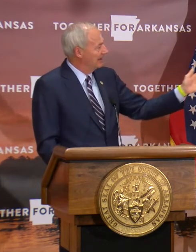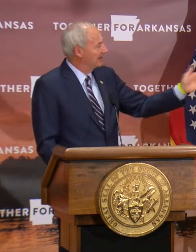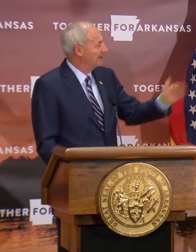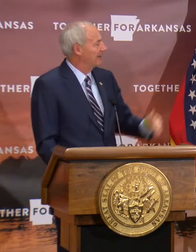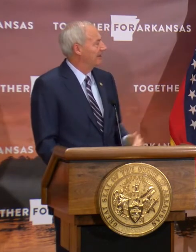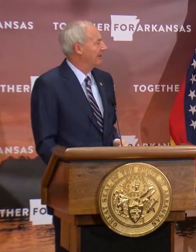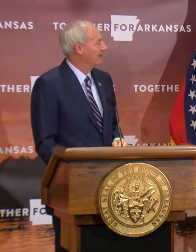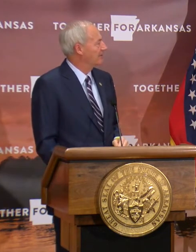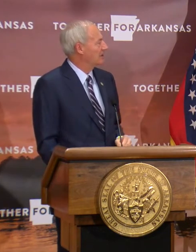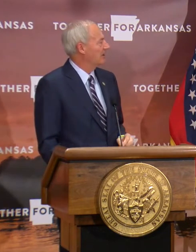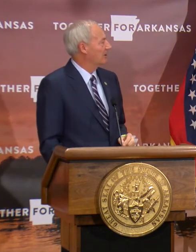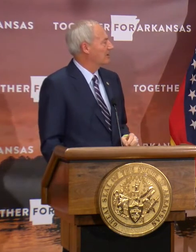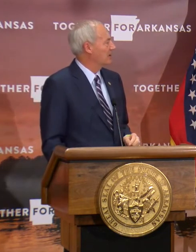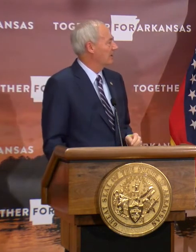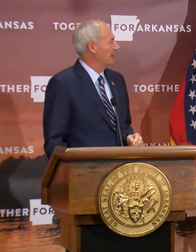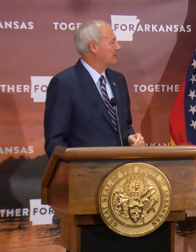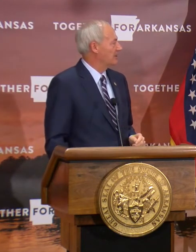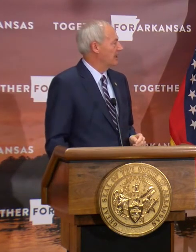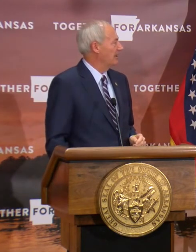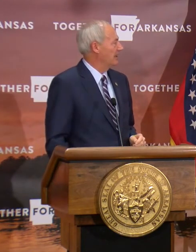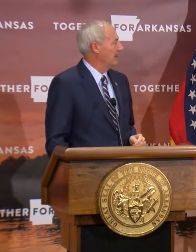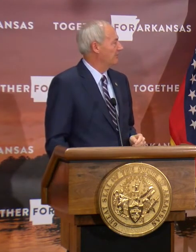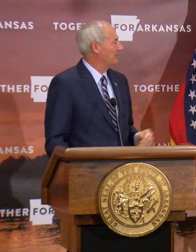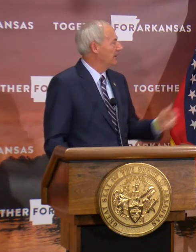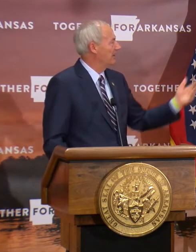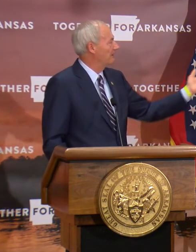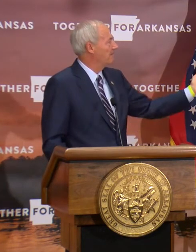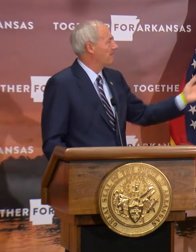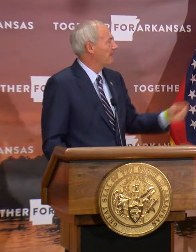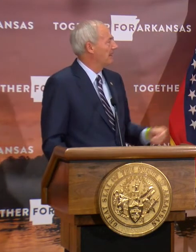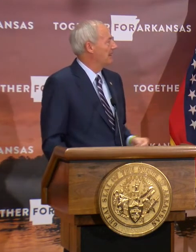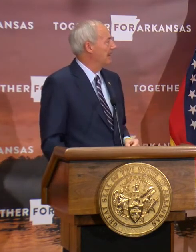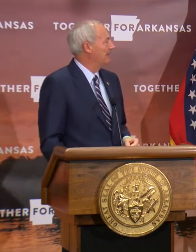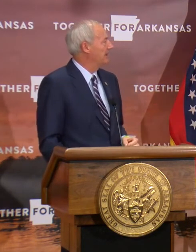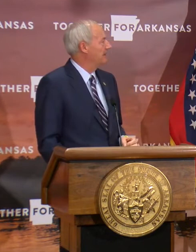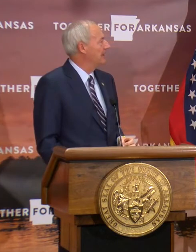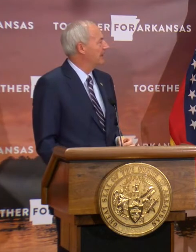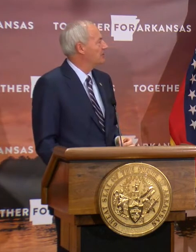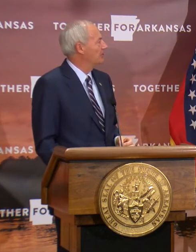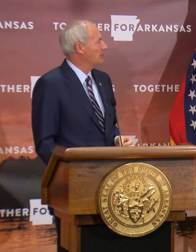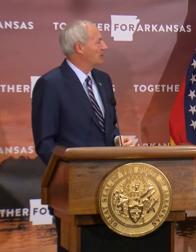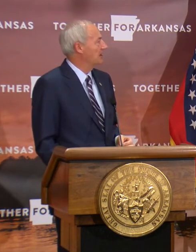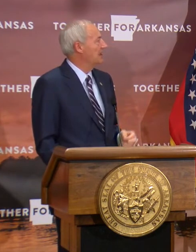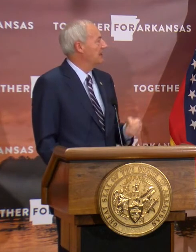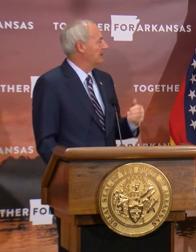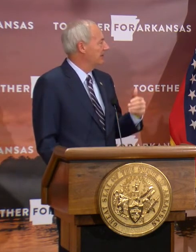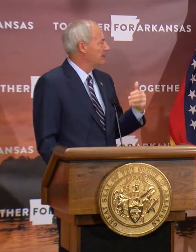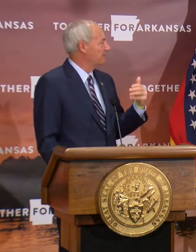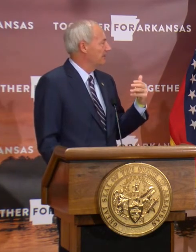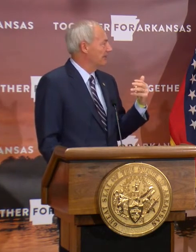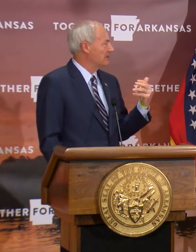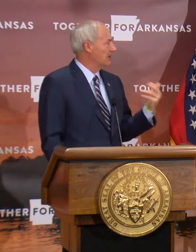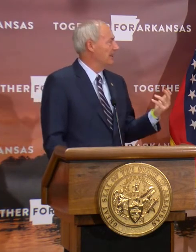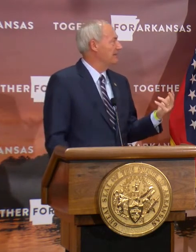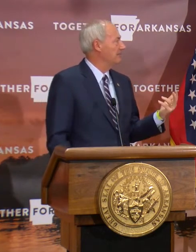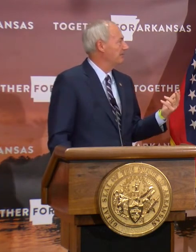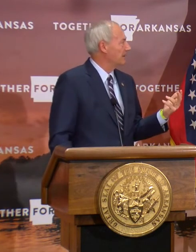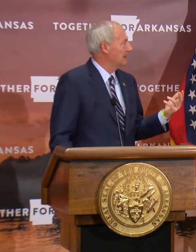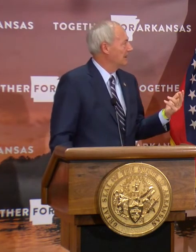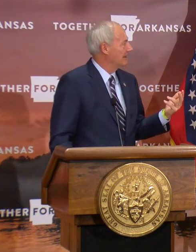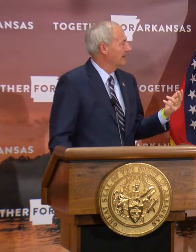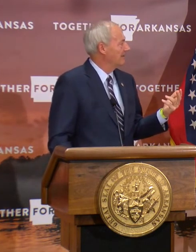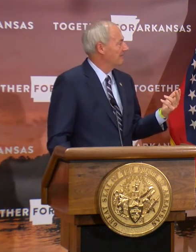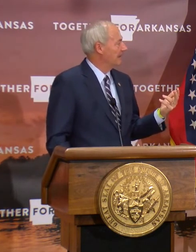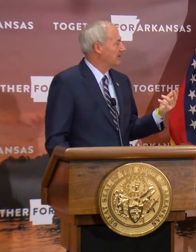and staircases down from there. And then next, you'll see the same